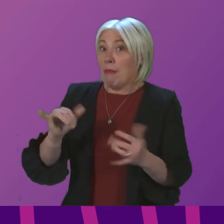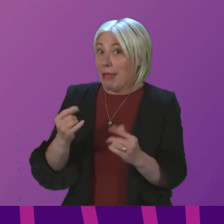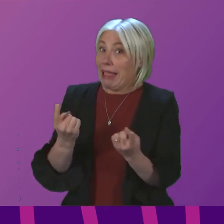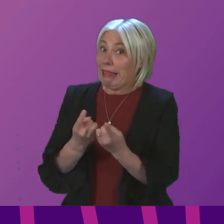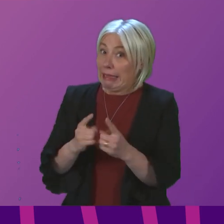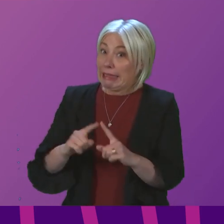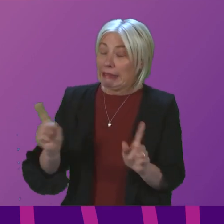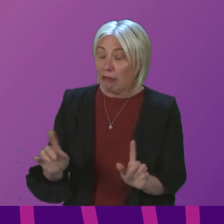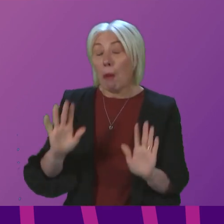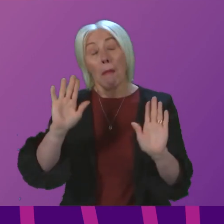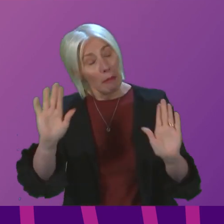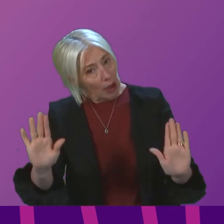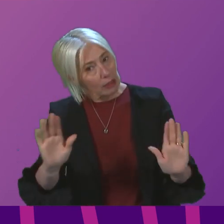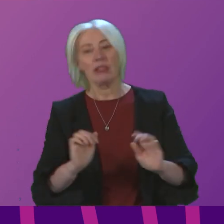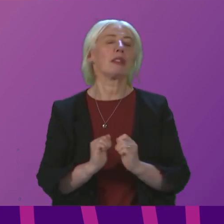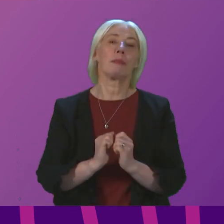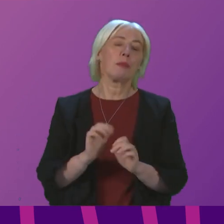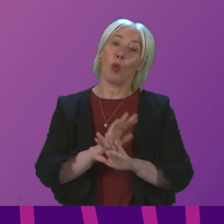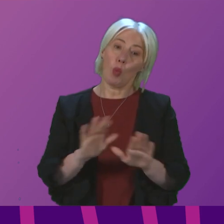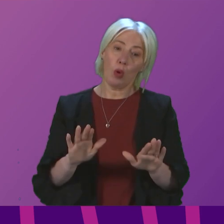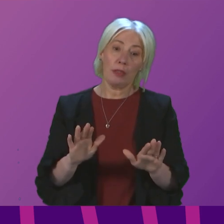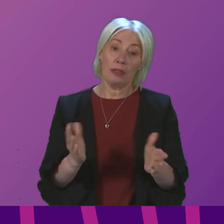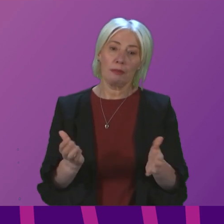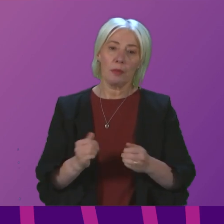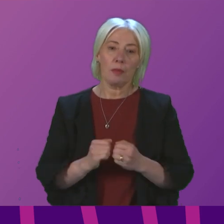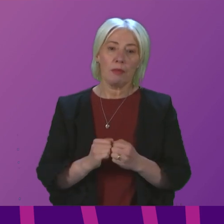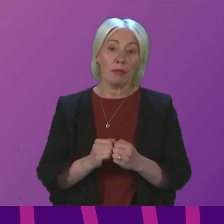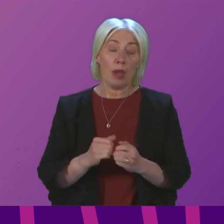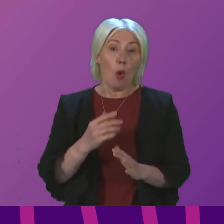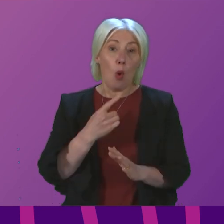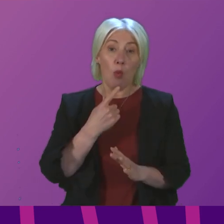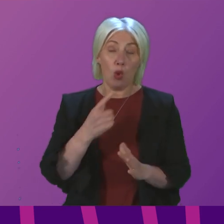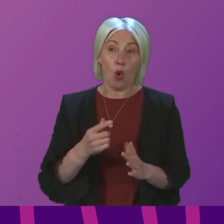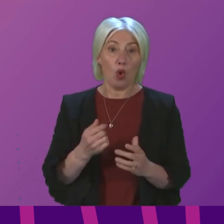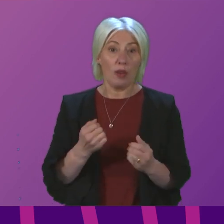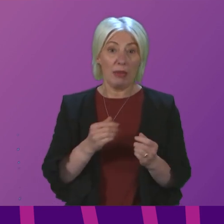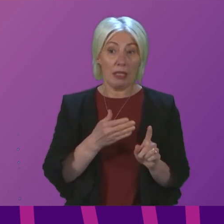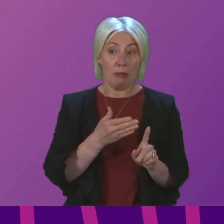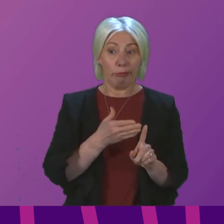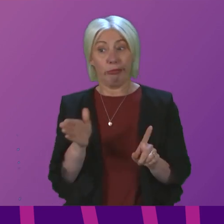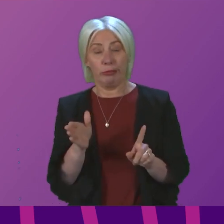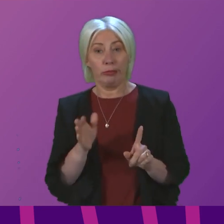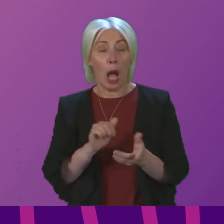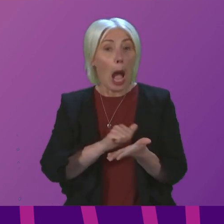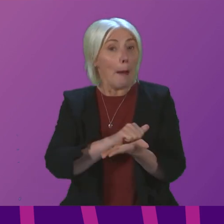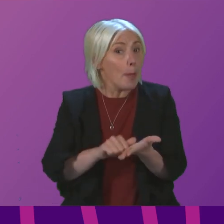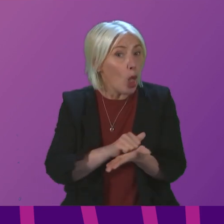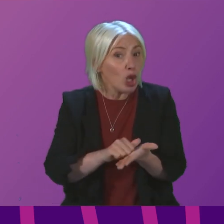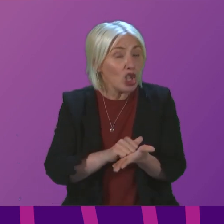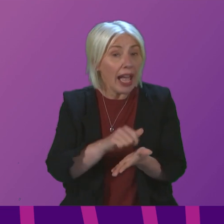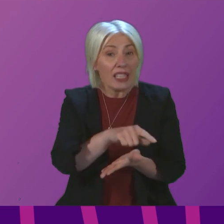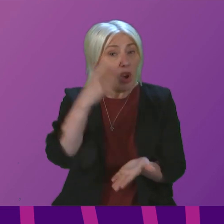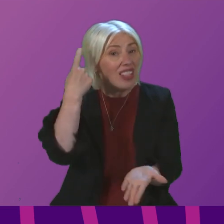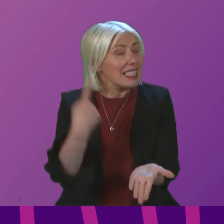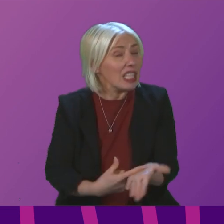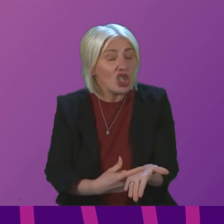bit different. But I will not, and I am afraid I'm not going to be moved from this, I will not apologise for decisions